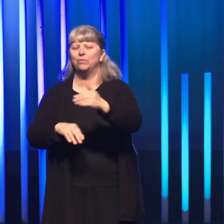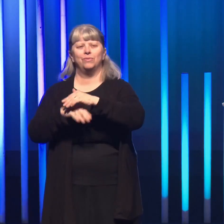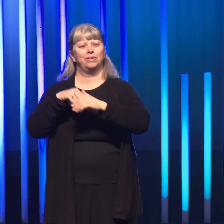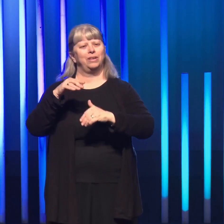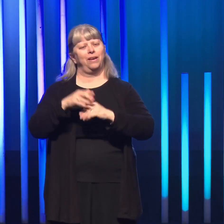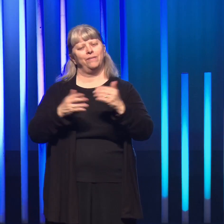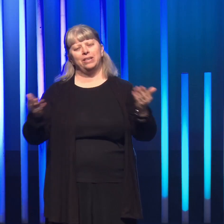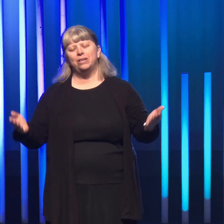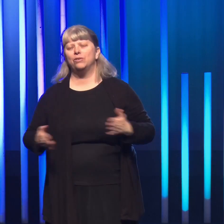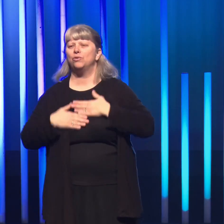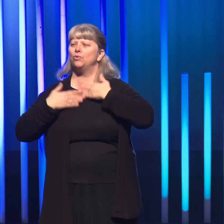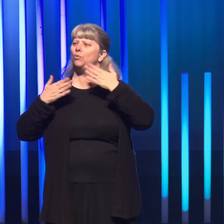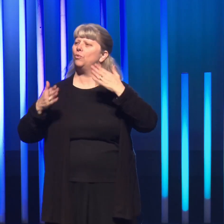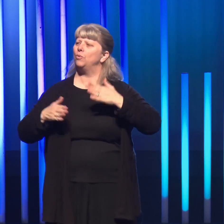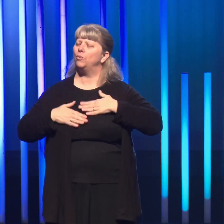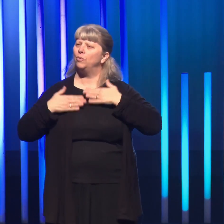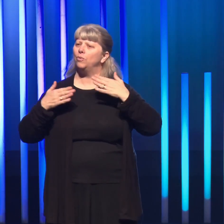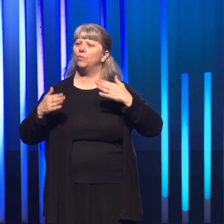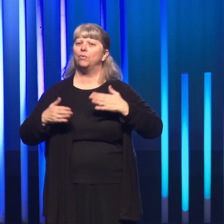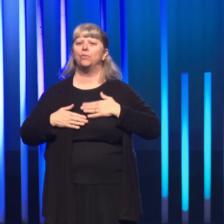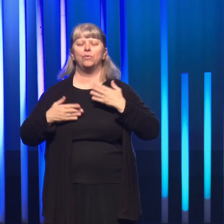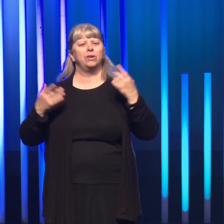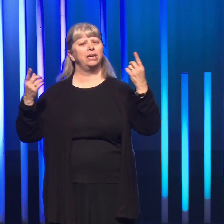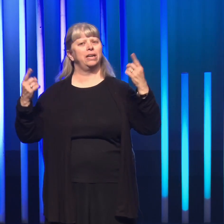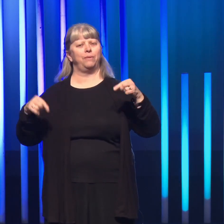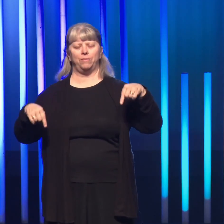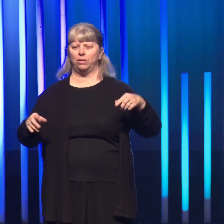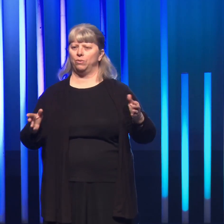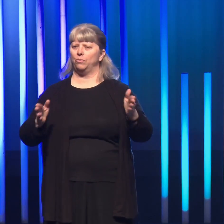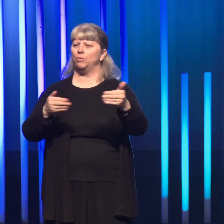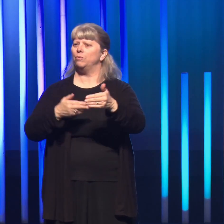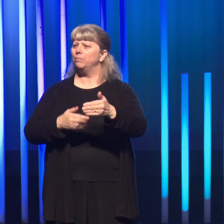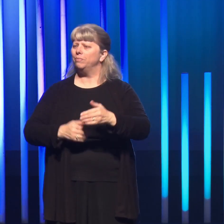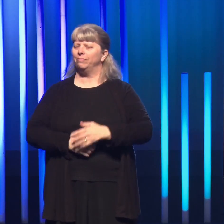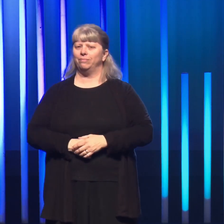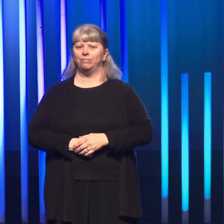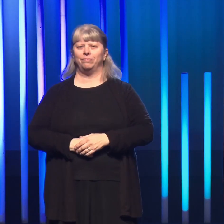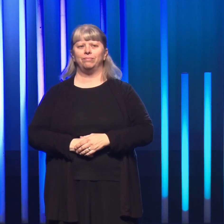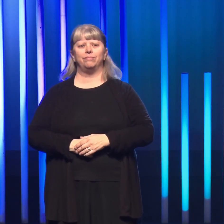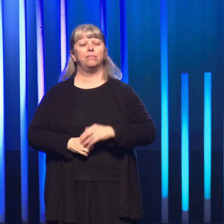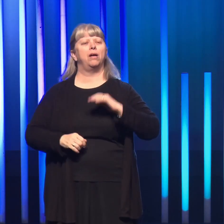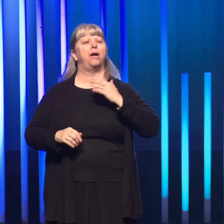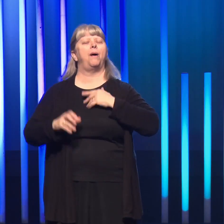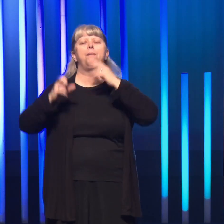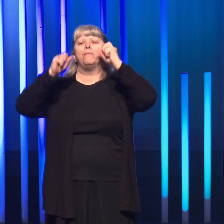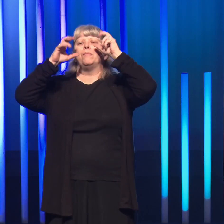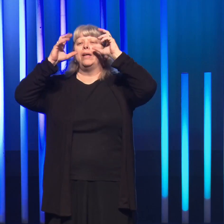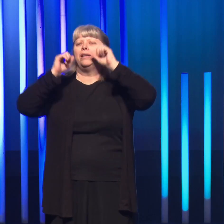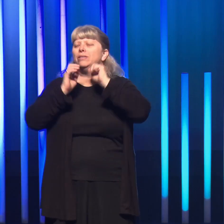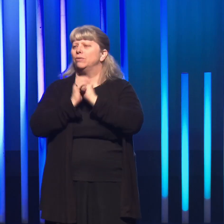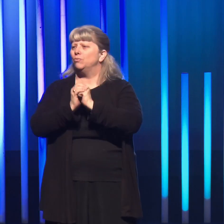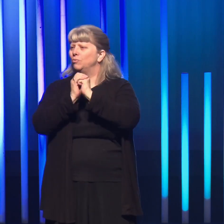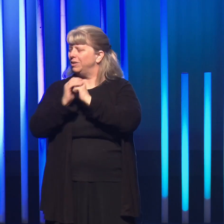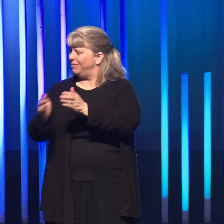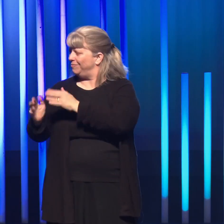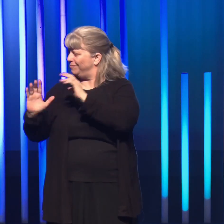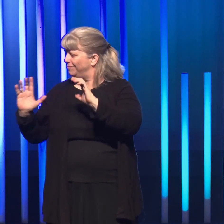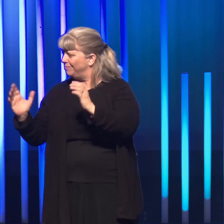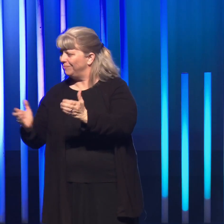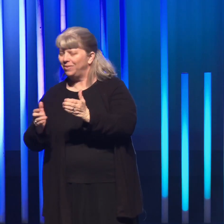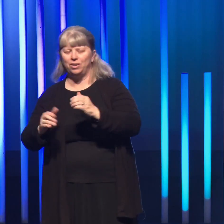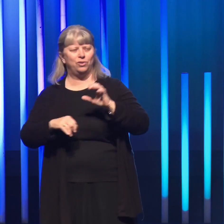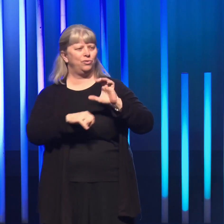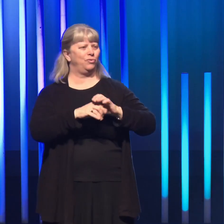this room, the joy that can come from this room, our amazing worship band, and our church